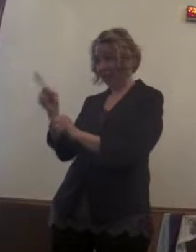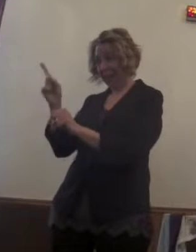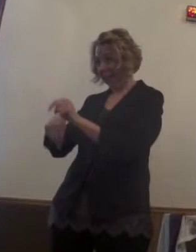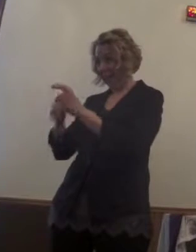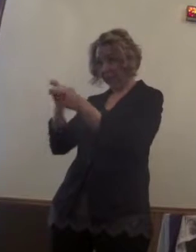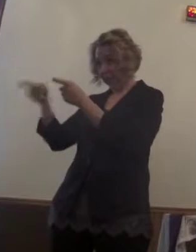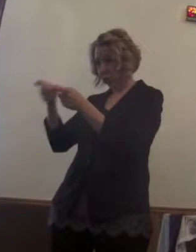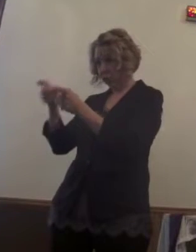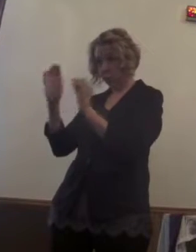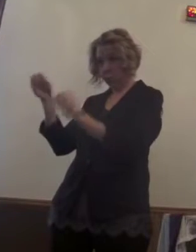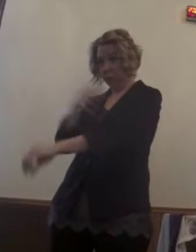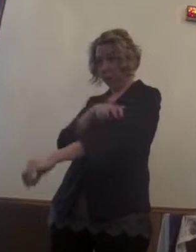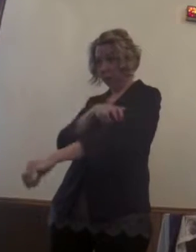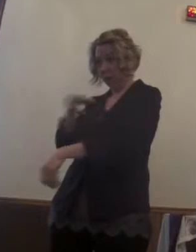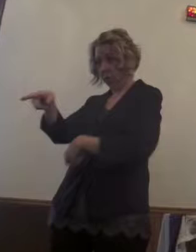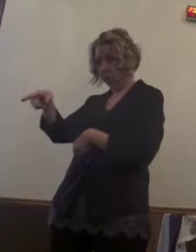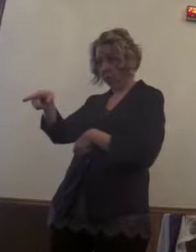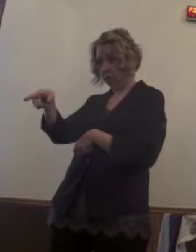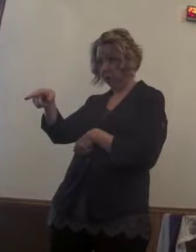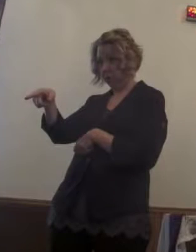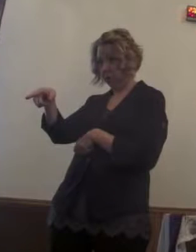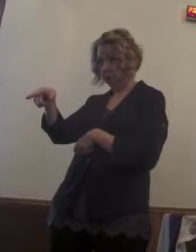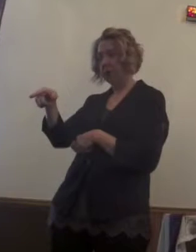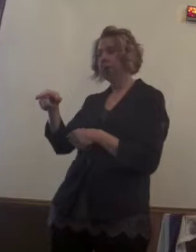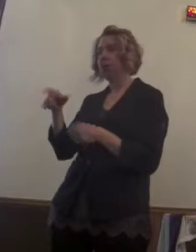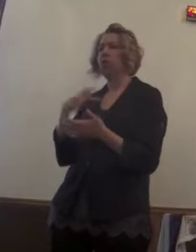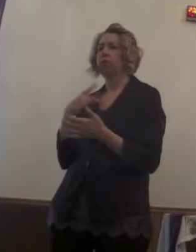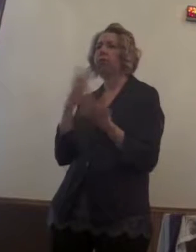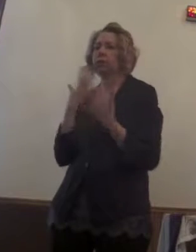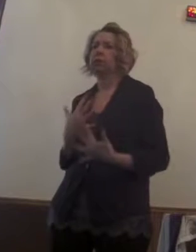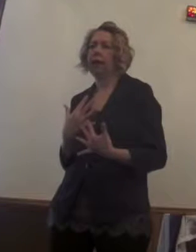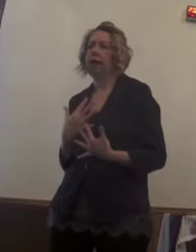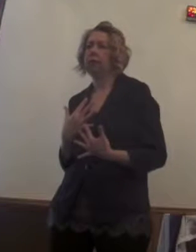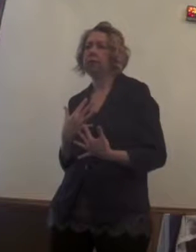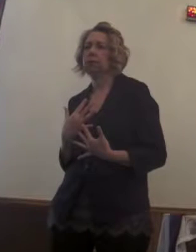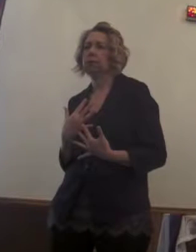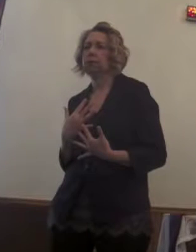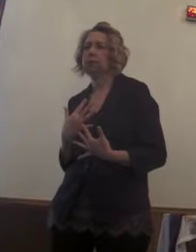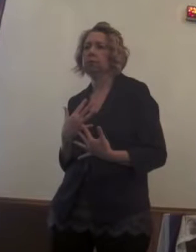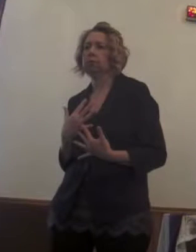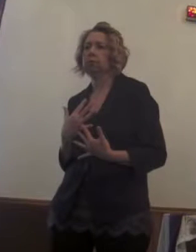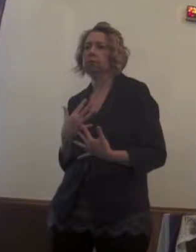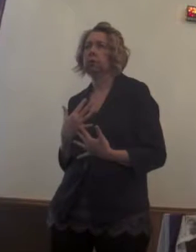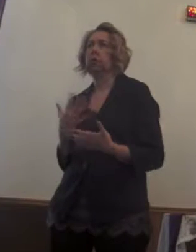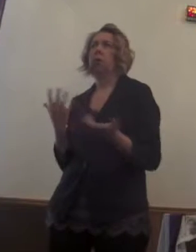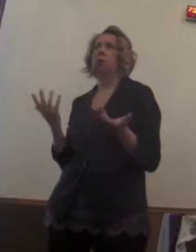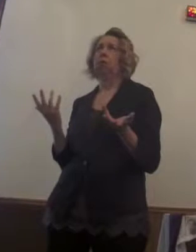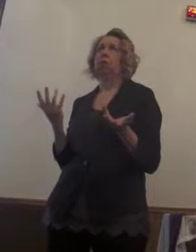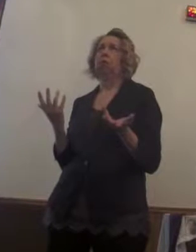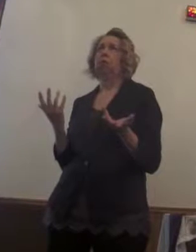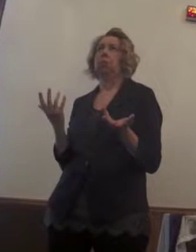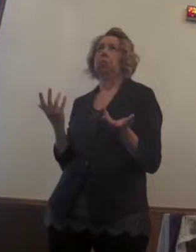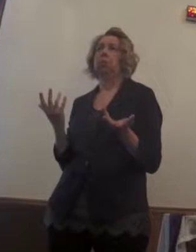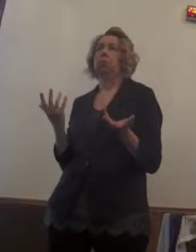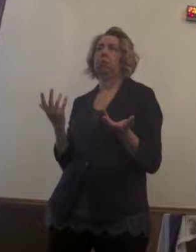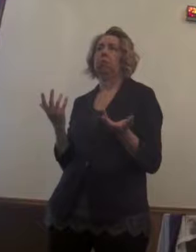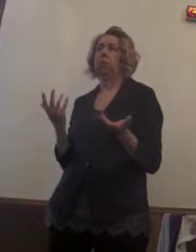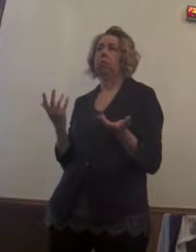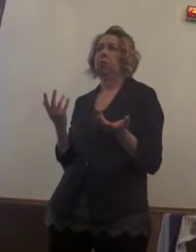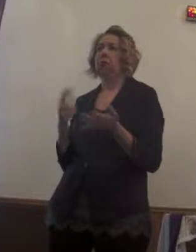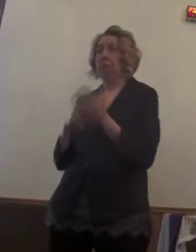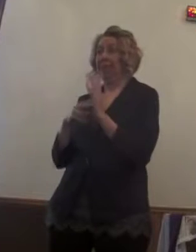own power to control or repair. Wow. We just heard that. Can't do anything about regret.